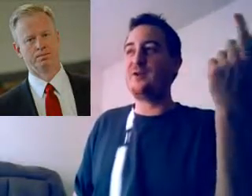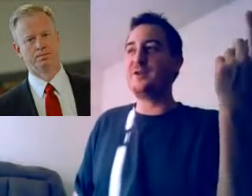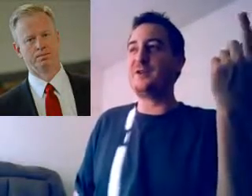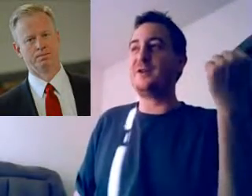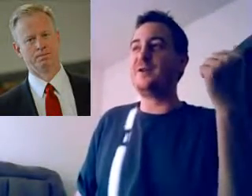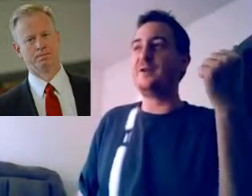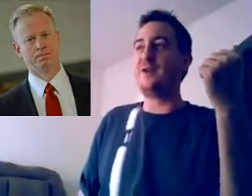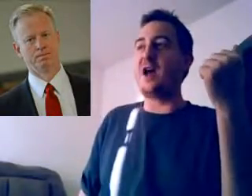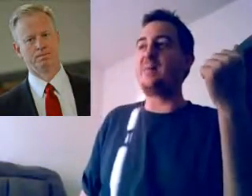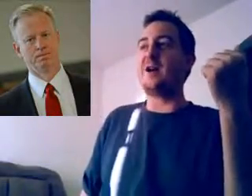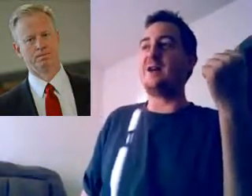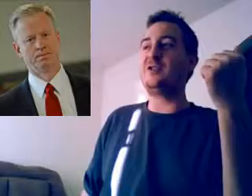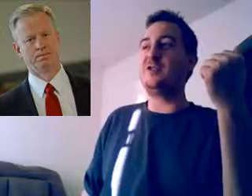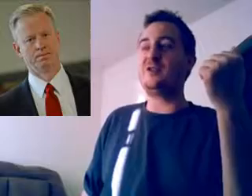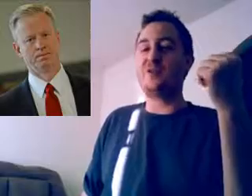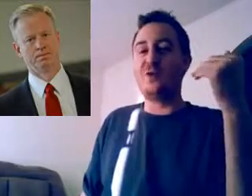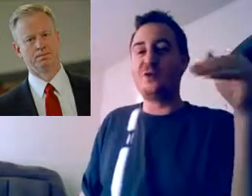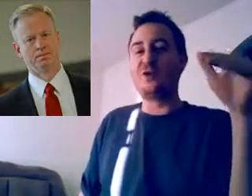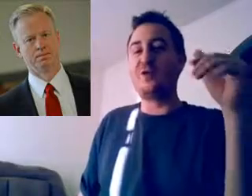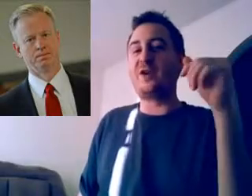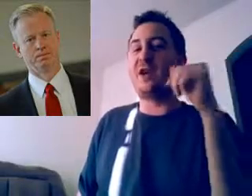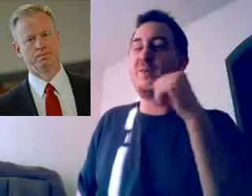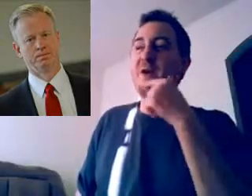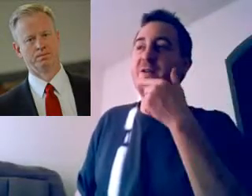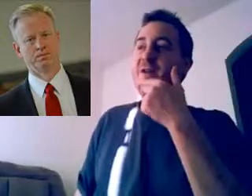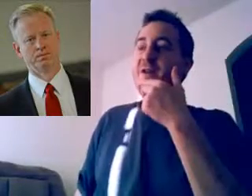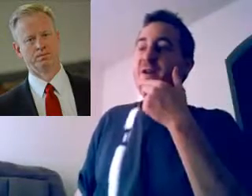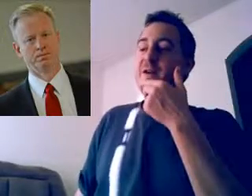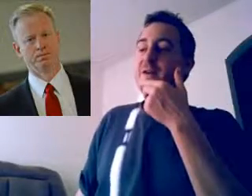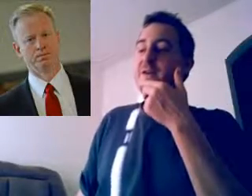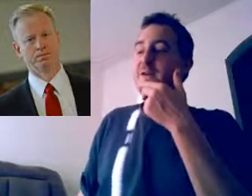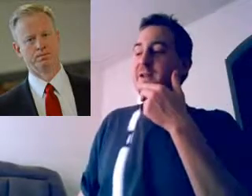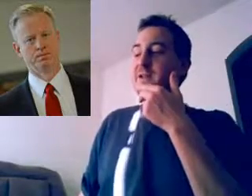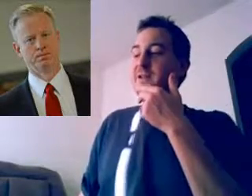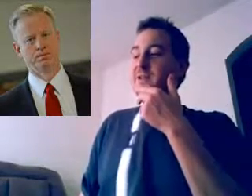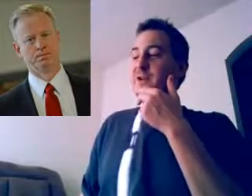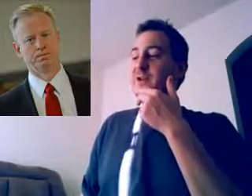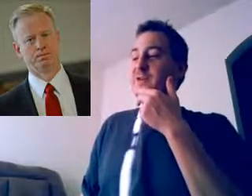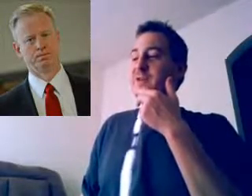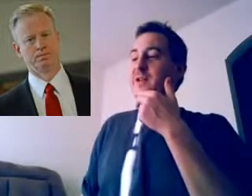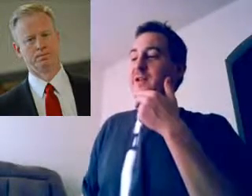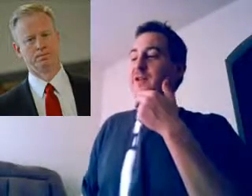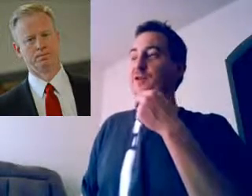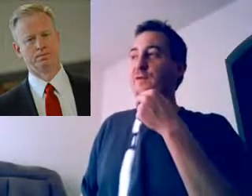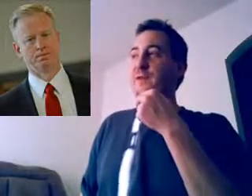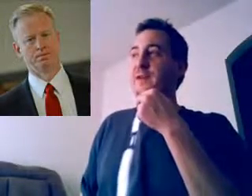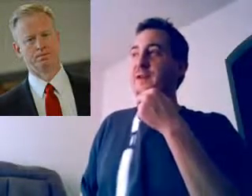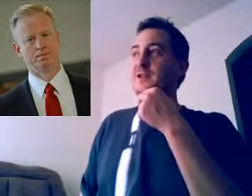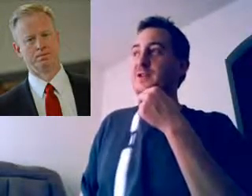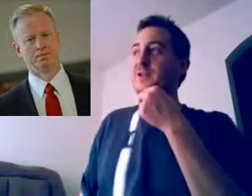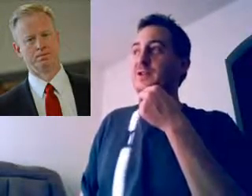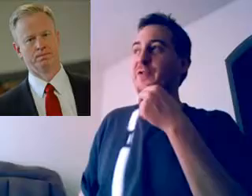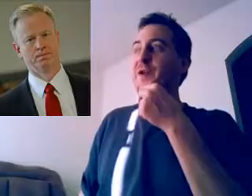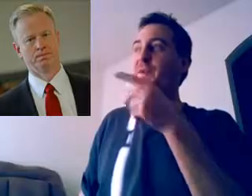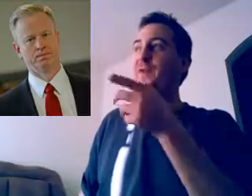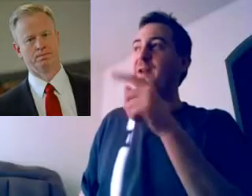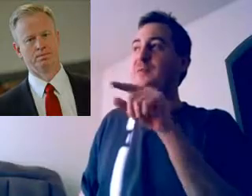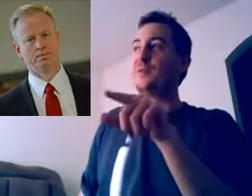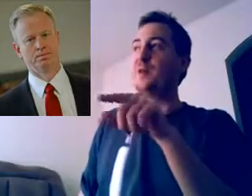He was the Columbine shooter, the ones who sold the Columbine kids their guns. He got two felony charges on them and then he was the